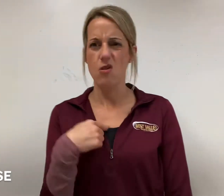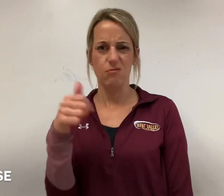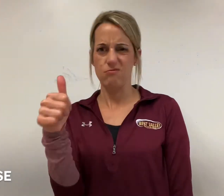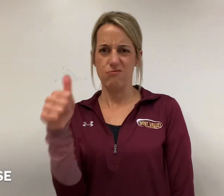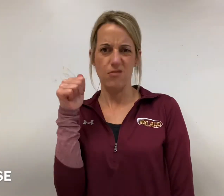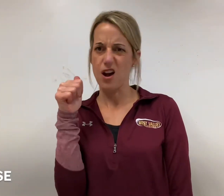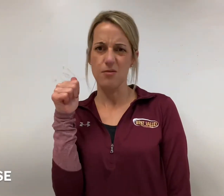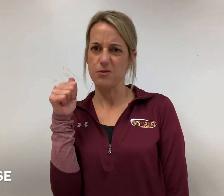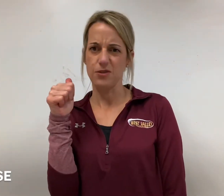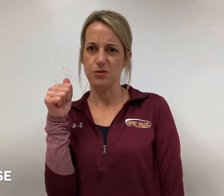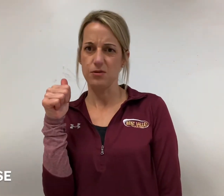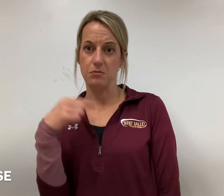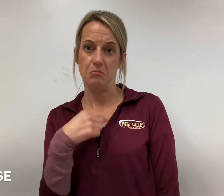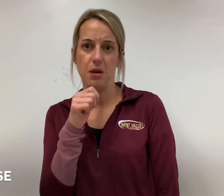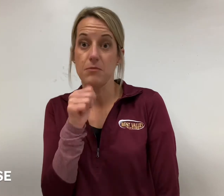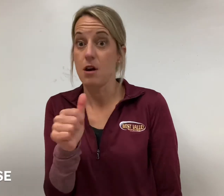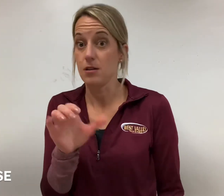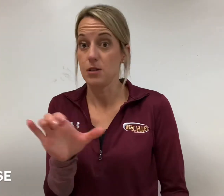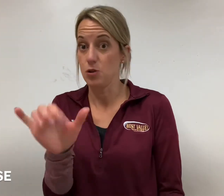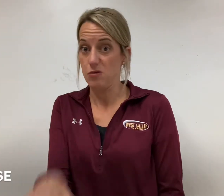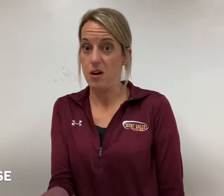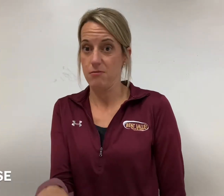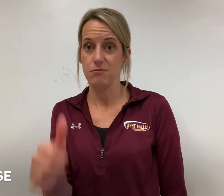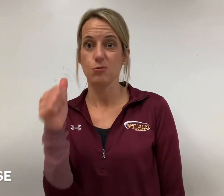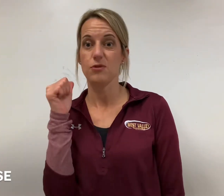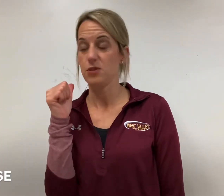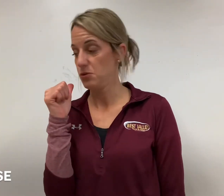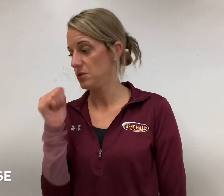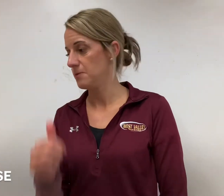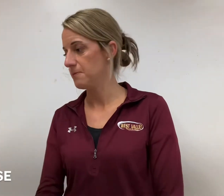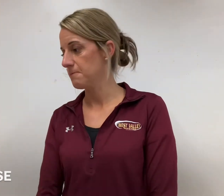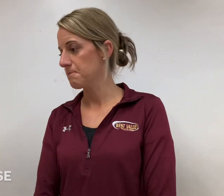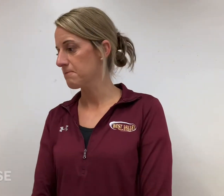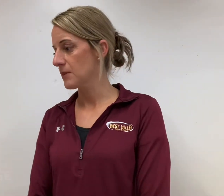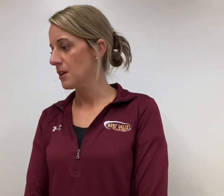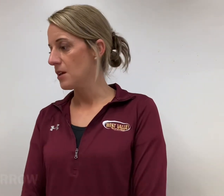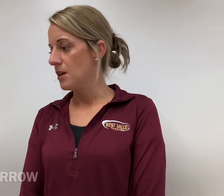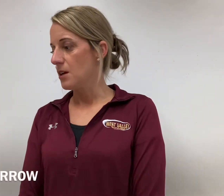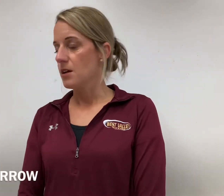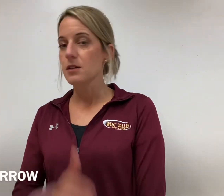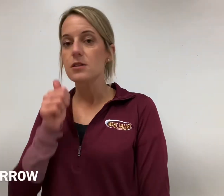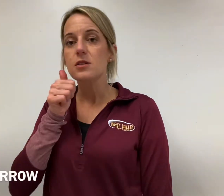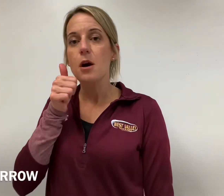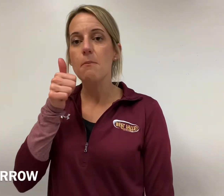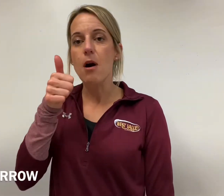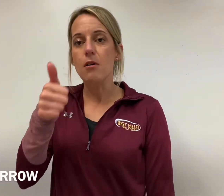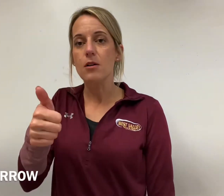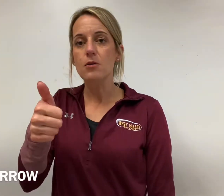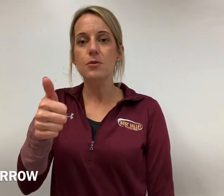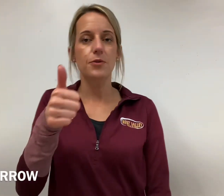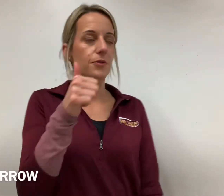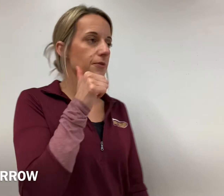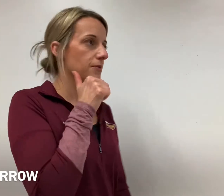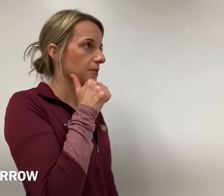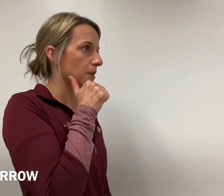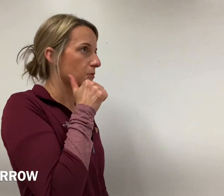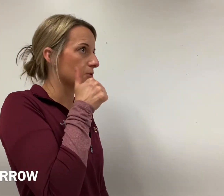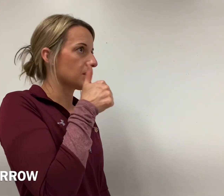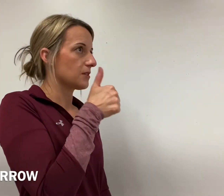I refuse I'm not going to do that refuse tomorrow thumb goes into the